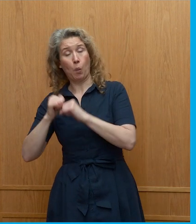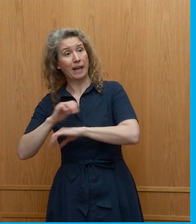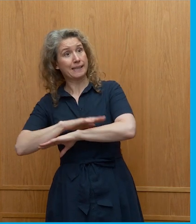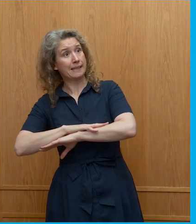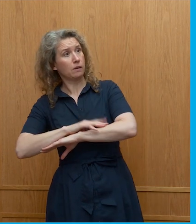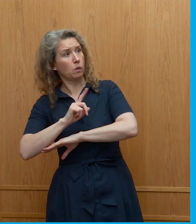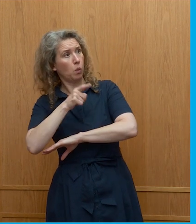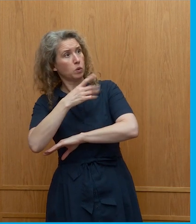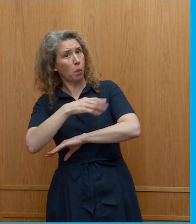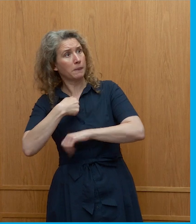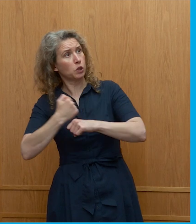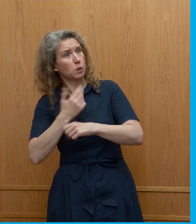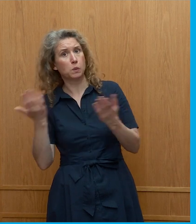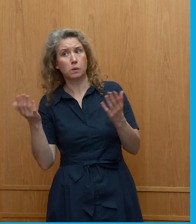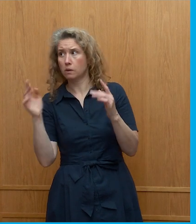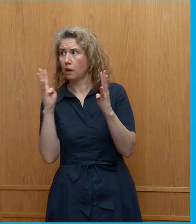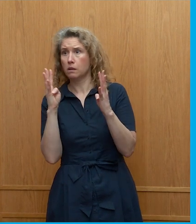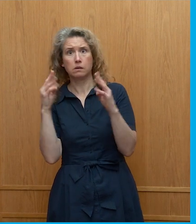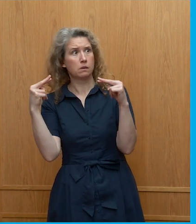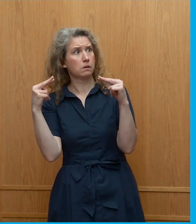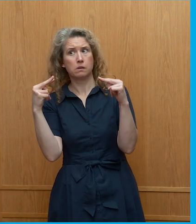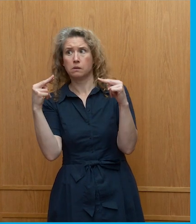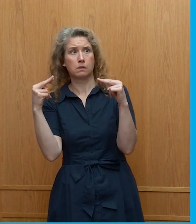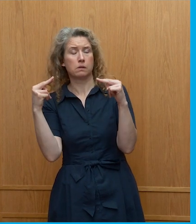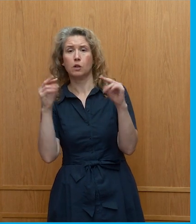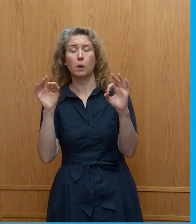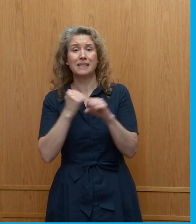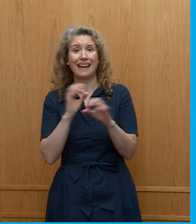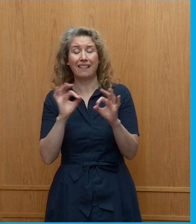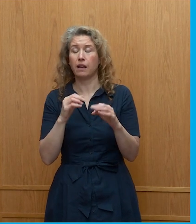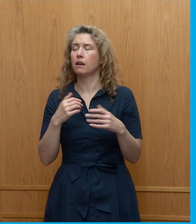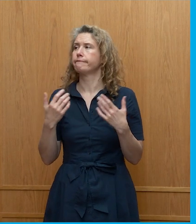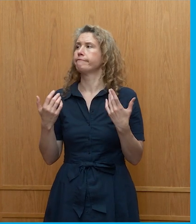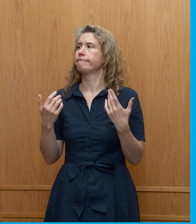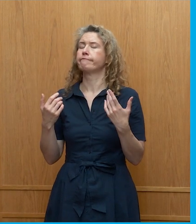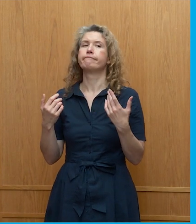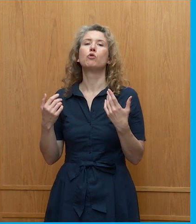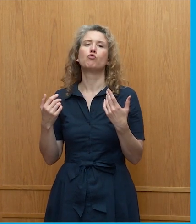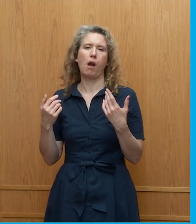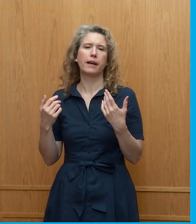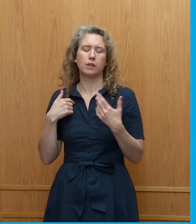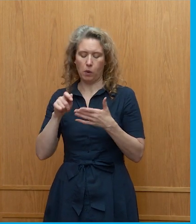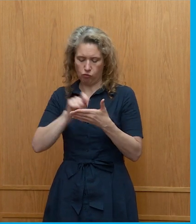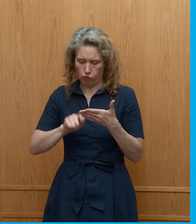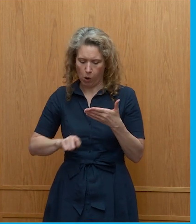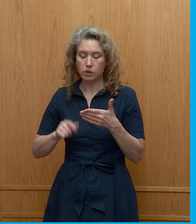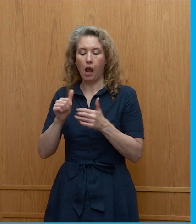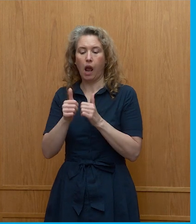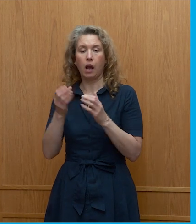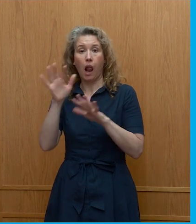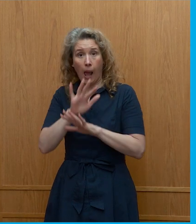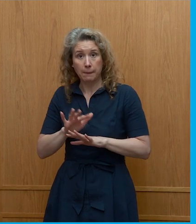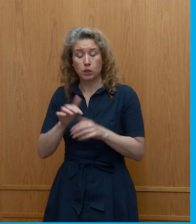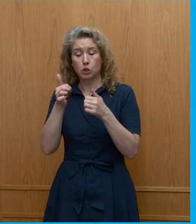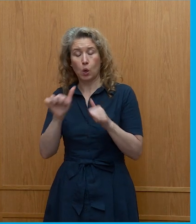there wondering what government wanted them to do uh and sensing a vacuum actually we wrote a climate solutions qualification for businesses because